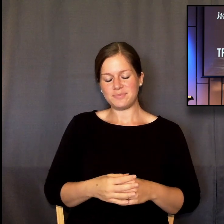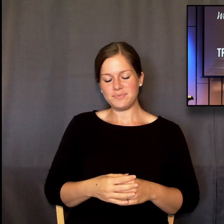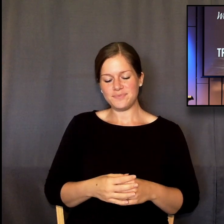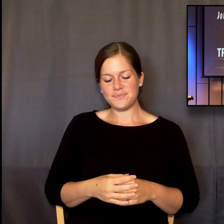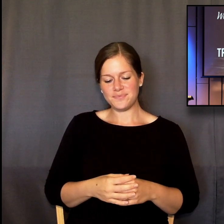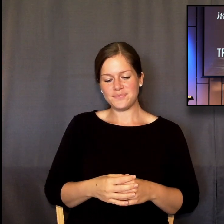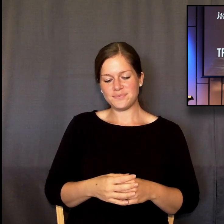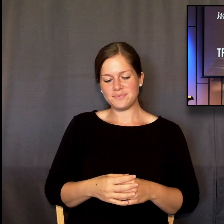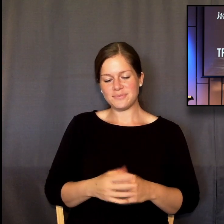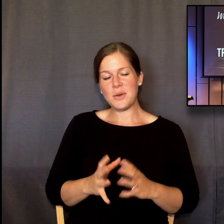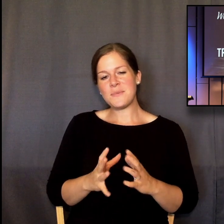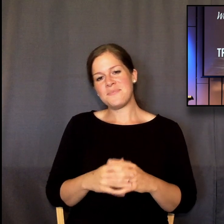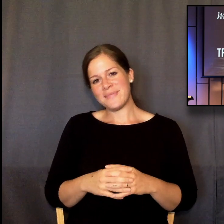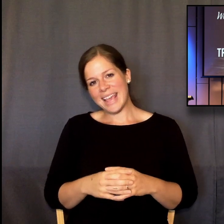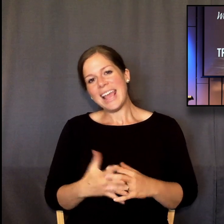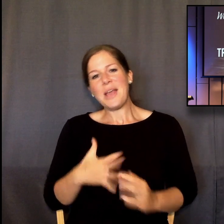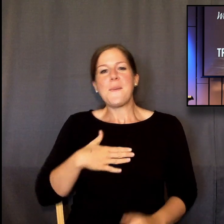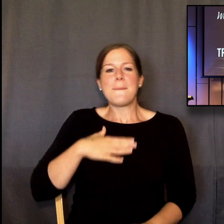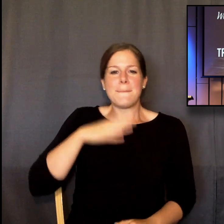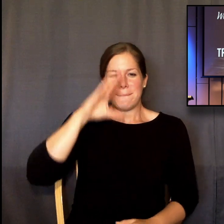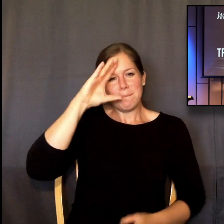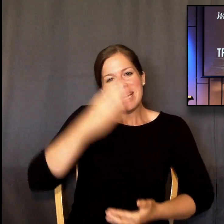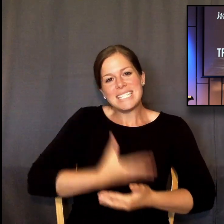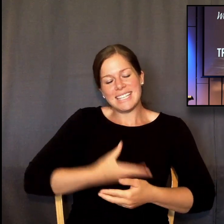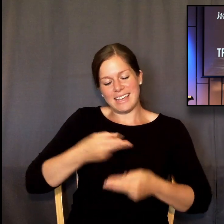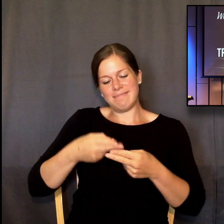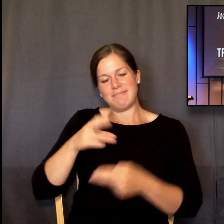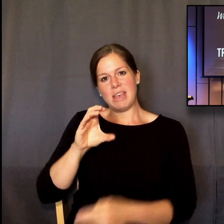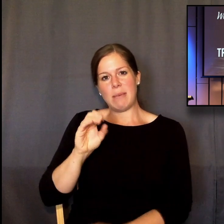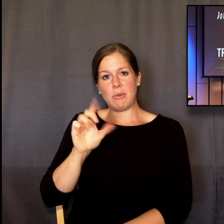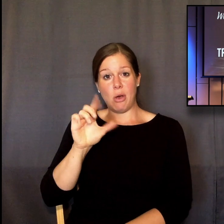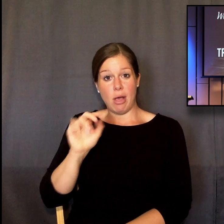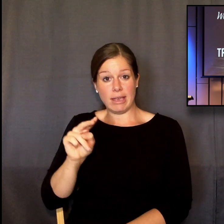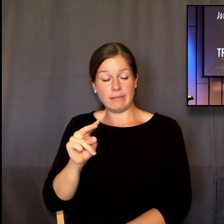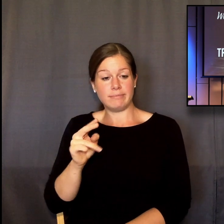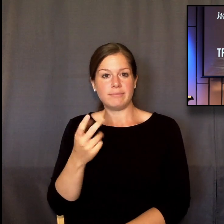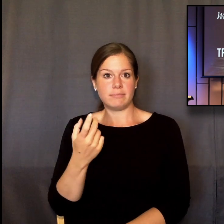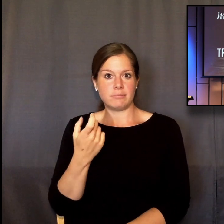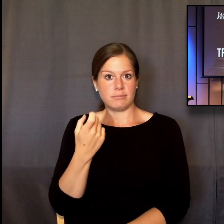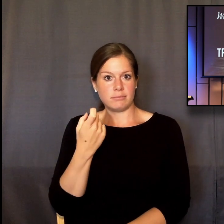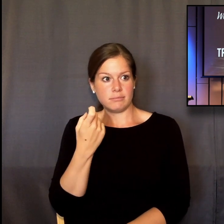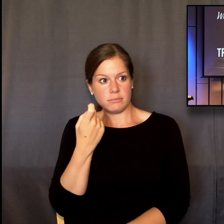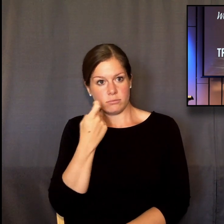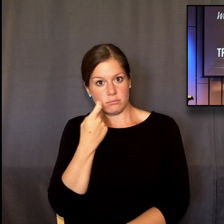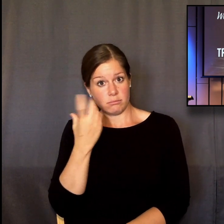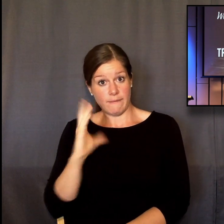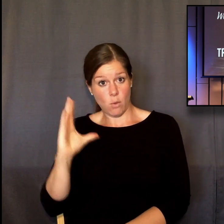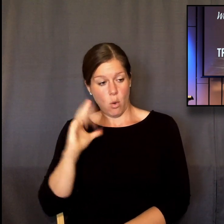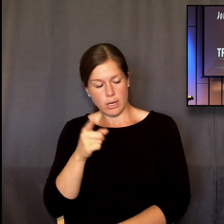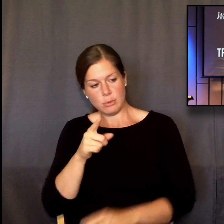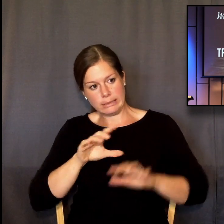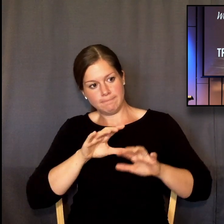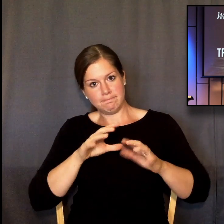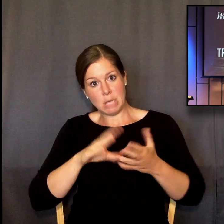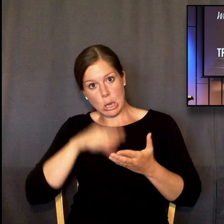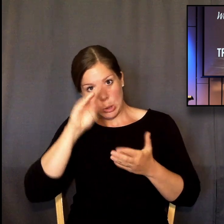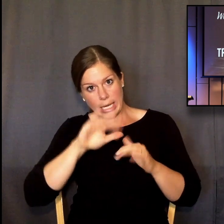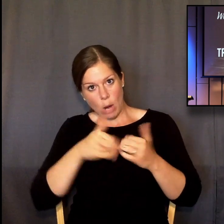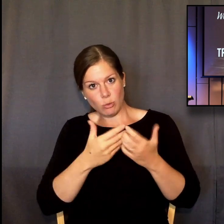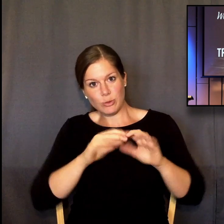So when my son Colin was learning to swim, he, he, he did a great job, but he also had some scary moments. And so to protect him, we put on his floaty.